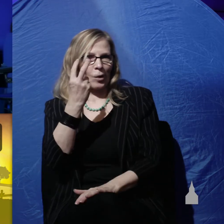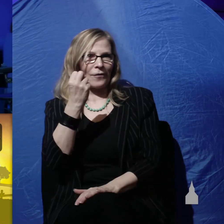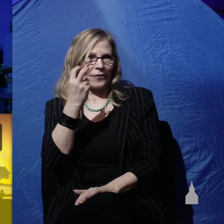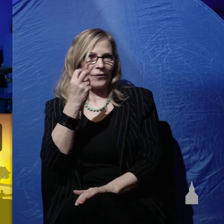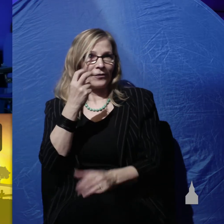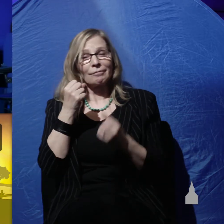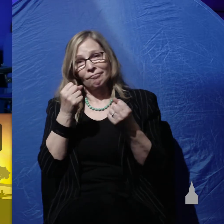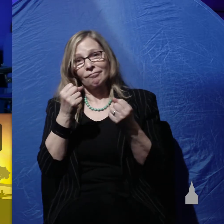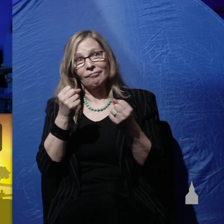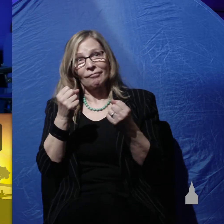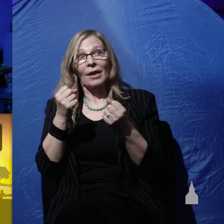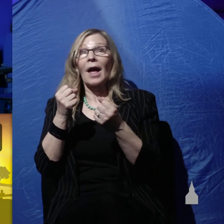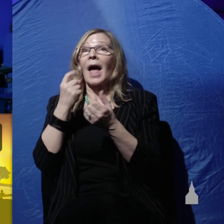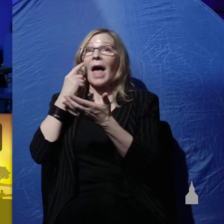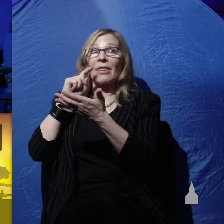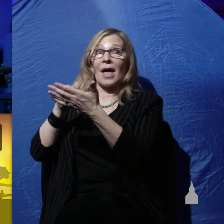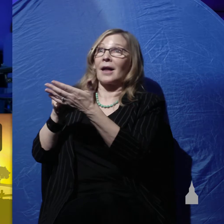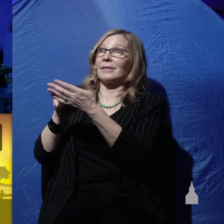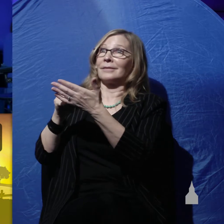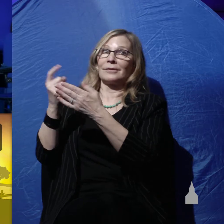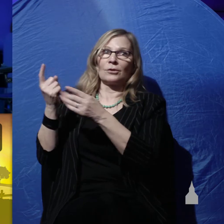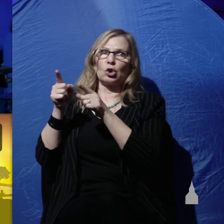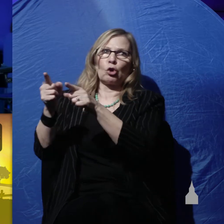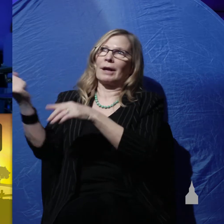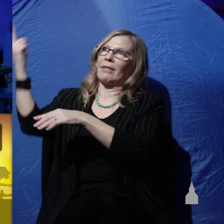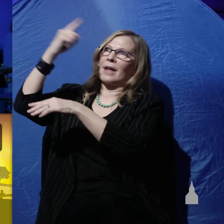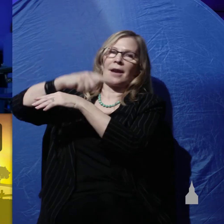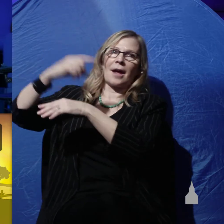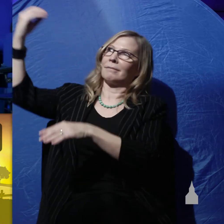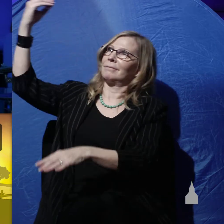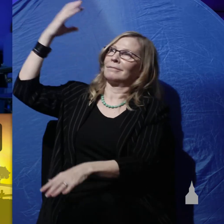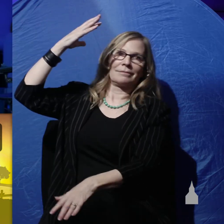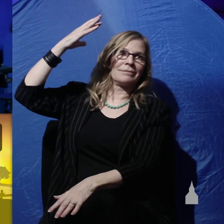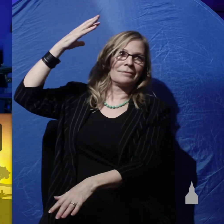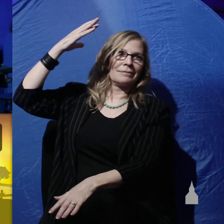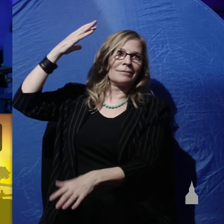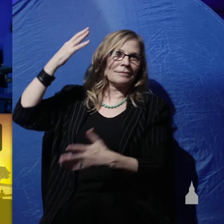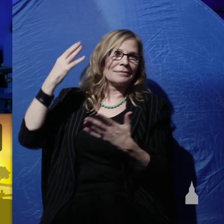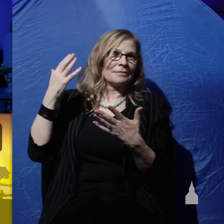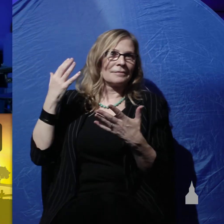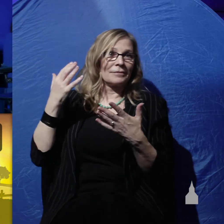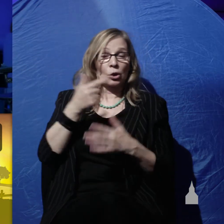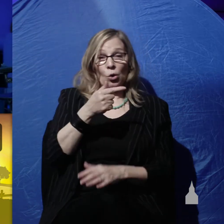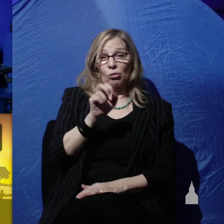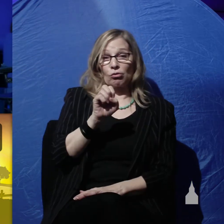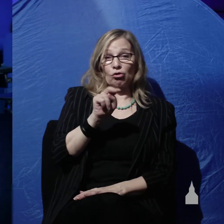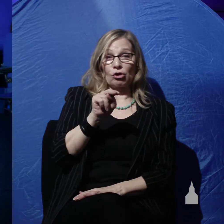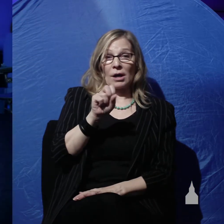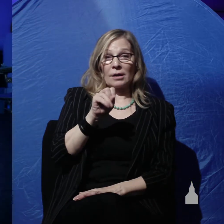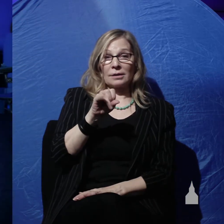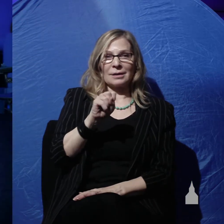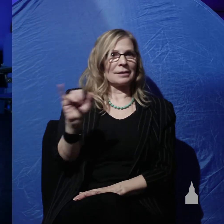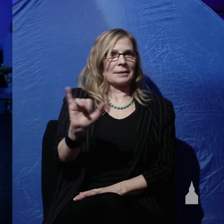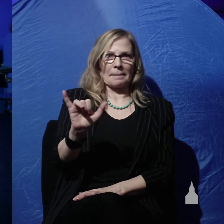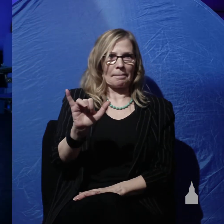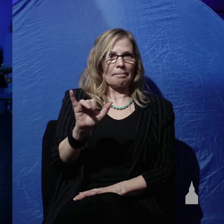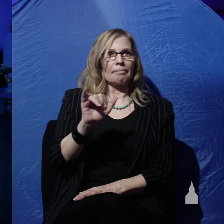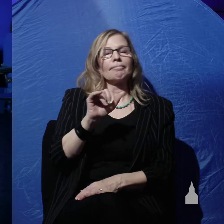portion of the day. Well, Genesis makes it very clear that these are literal days. The word yom is